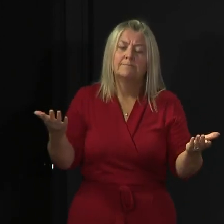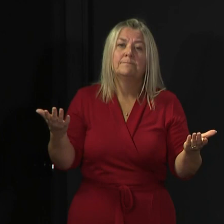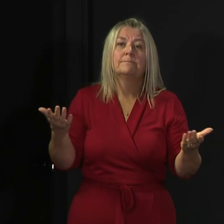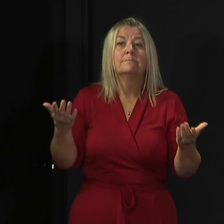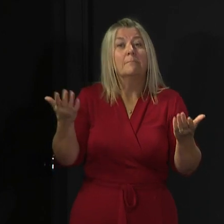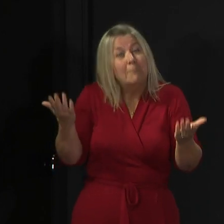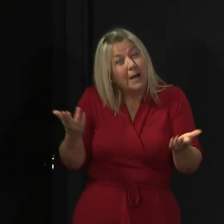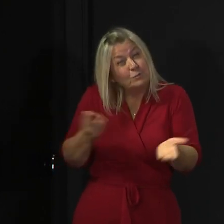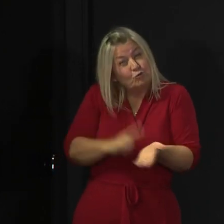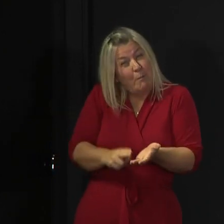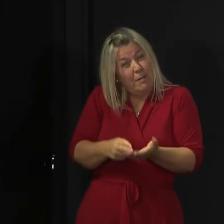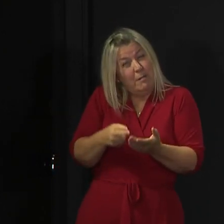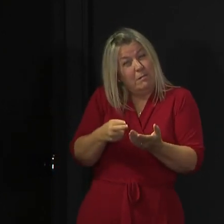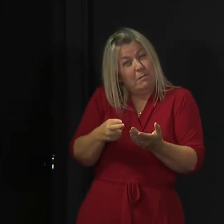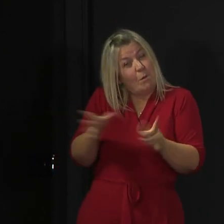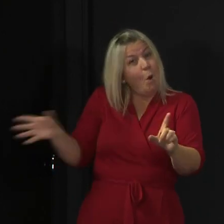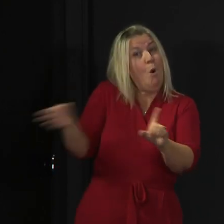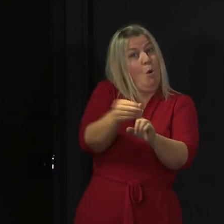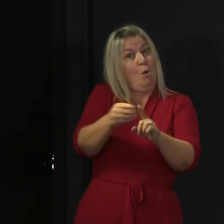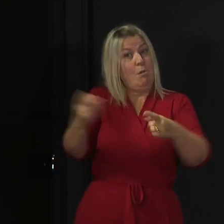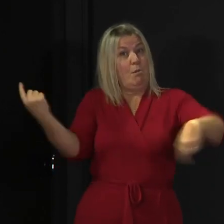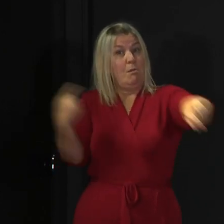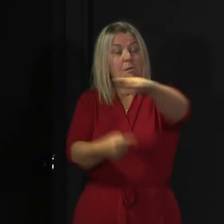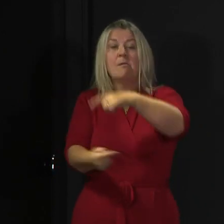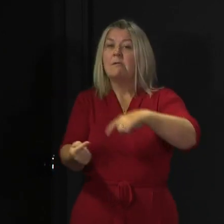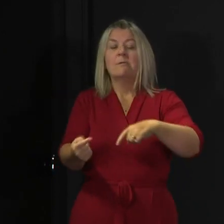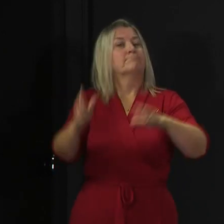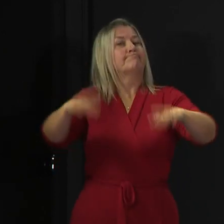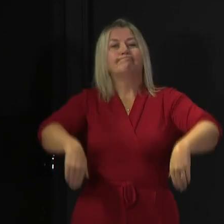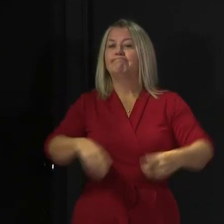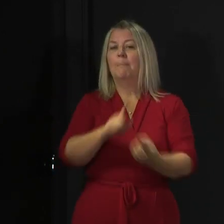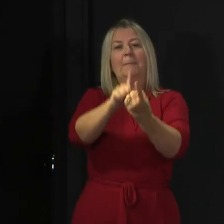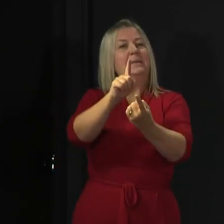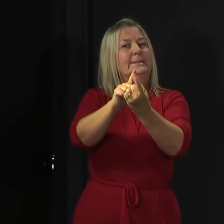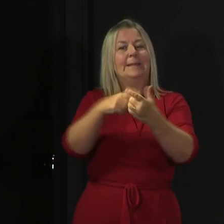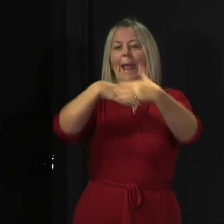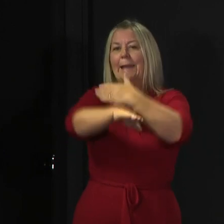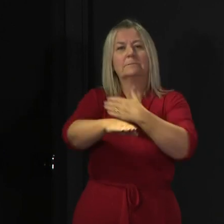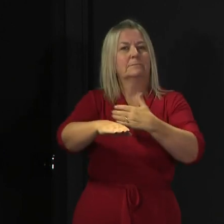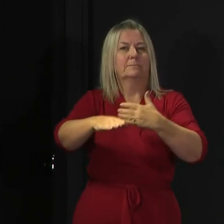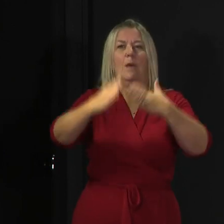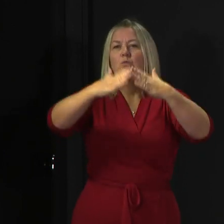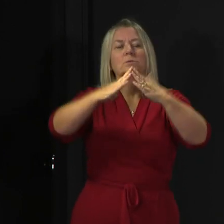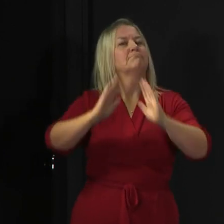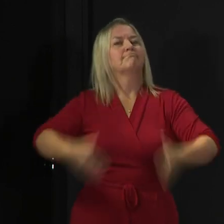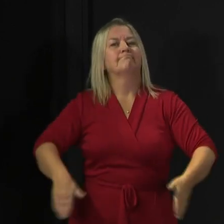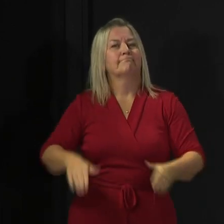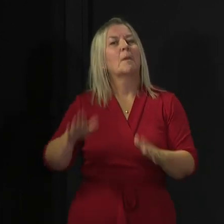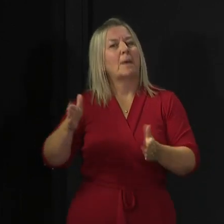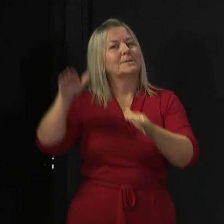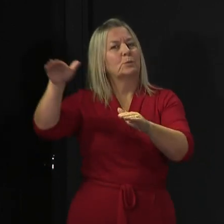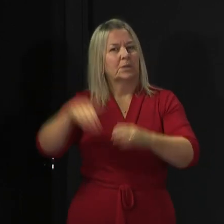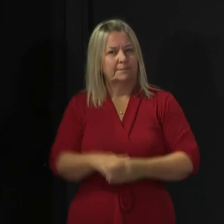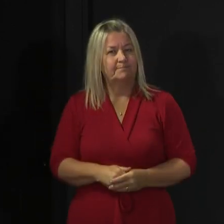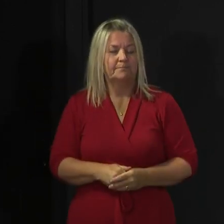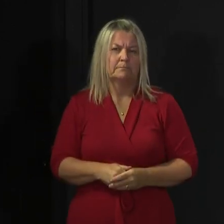a rule just now for all of us is that we should not meet other households indoors. Now, I know these